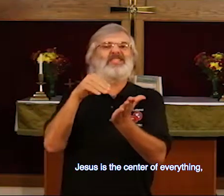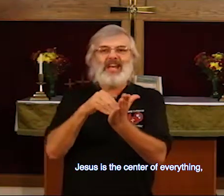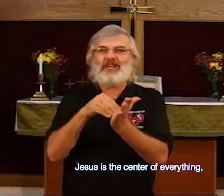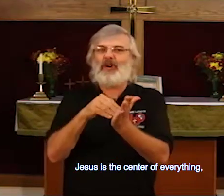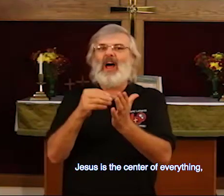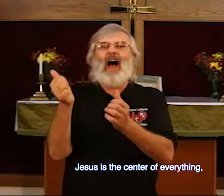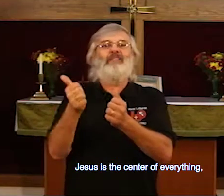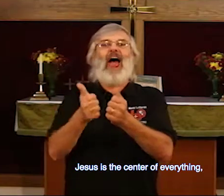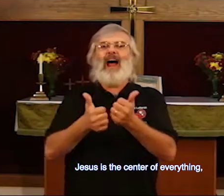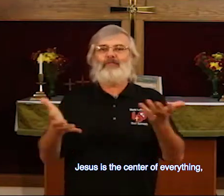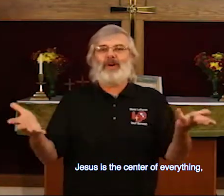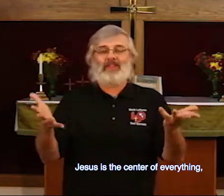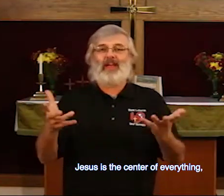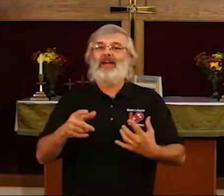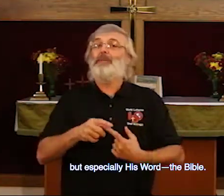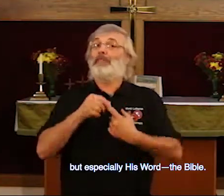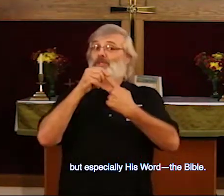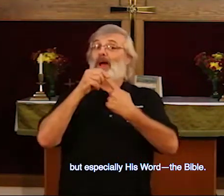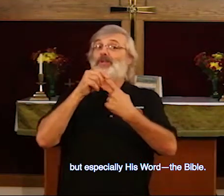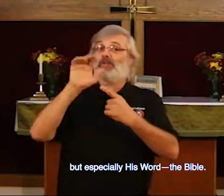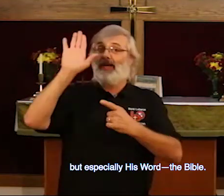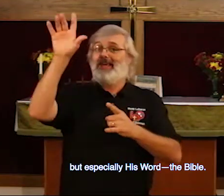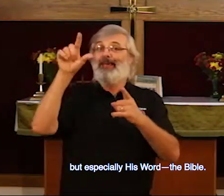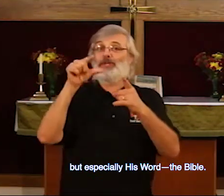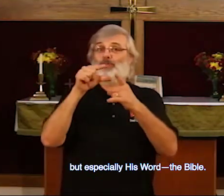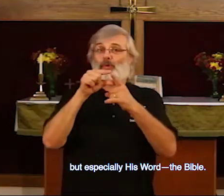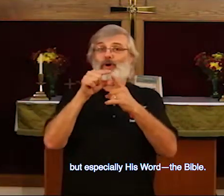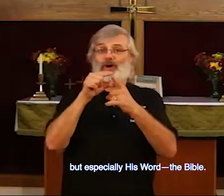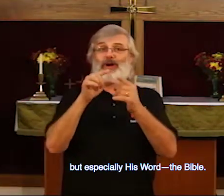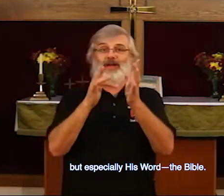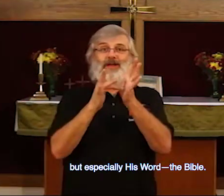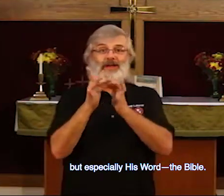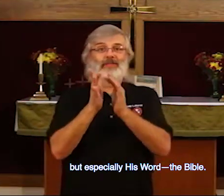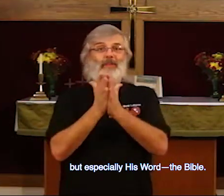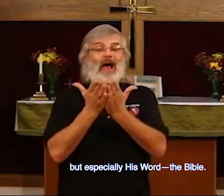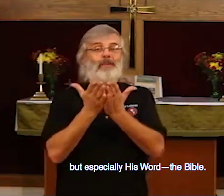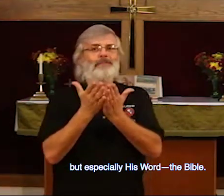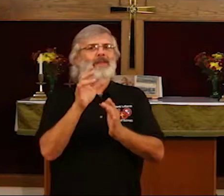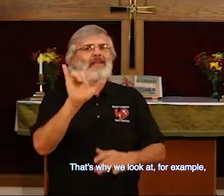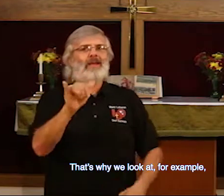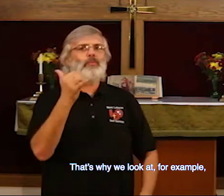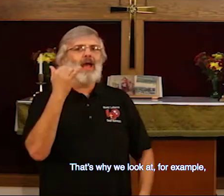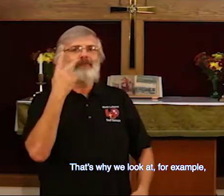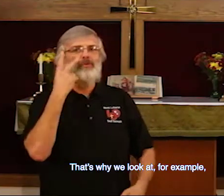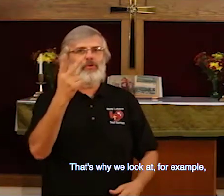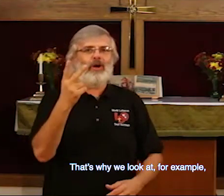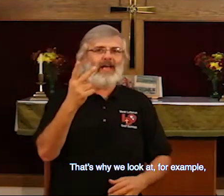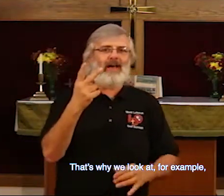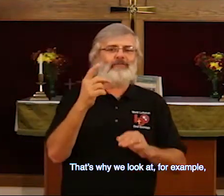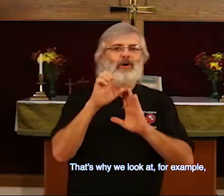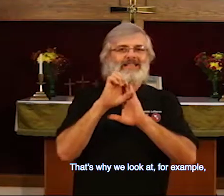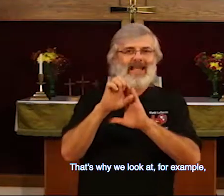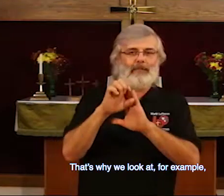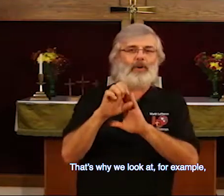center of everything, but especially his word, the Bible. That's why, if you look at, for example,